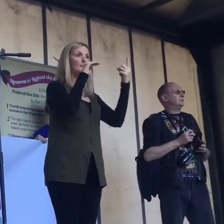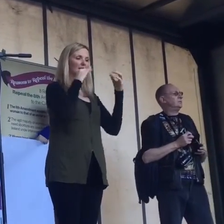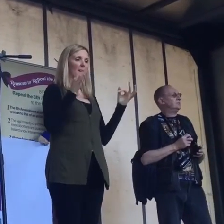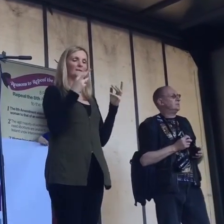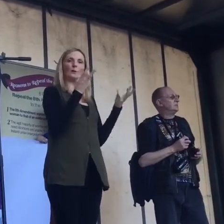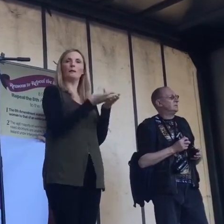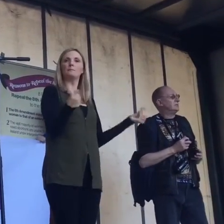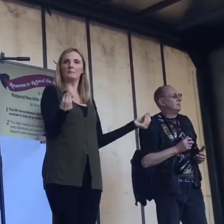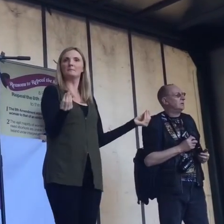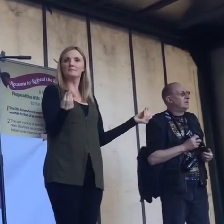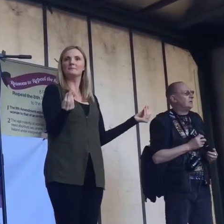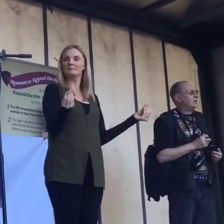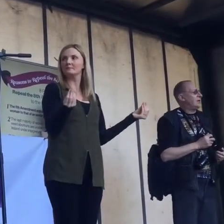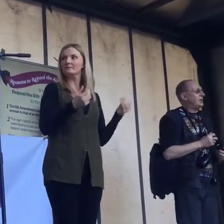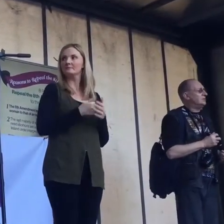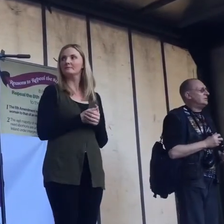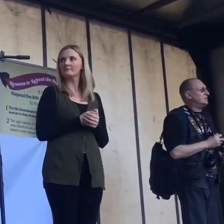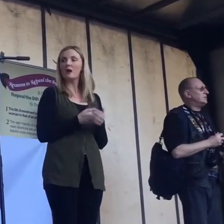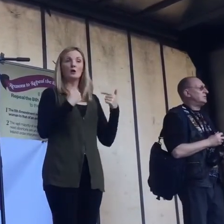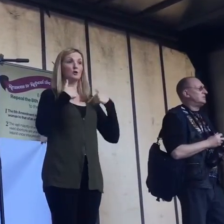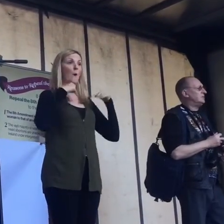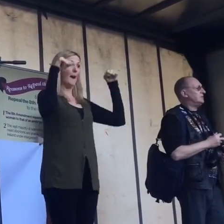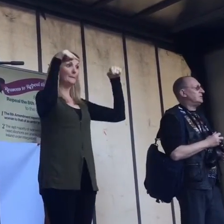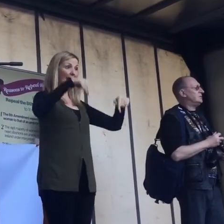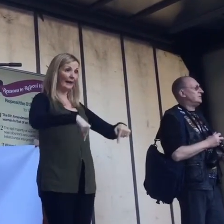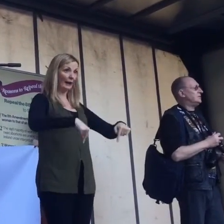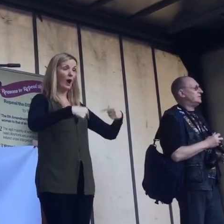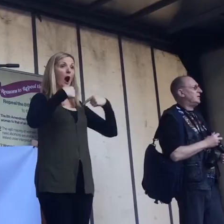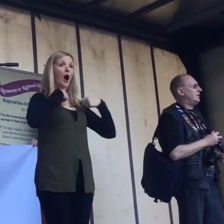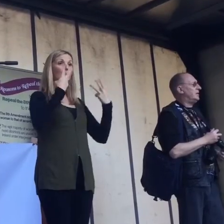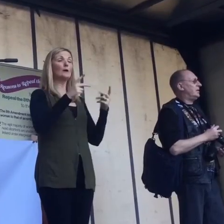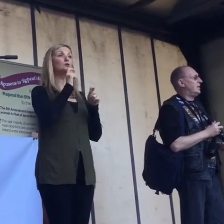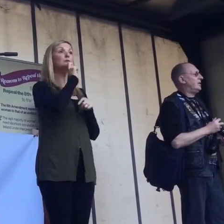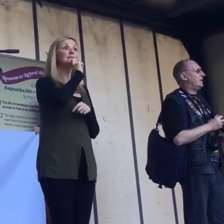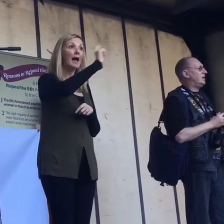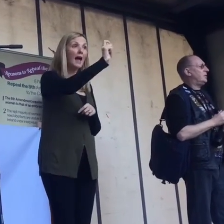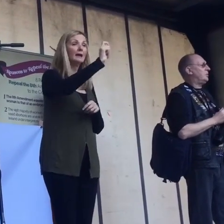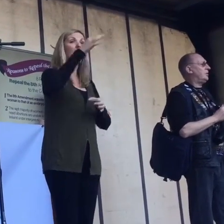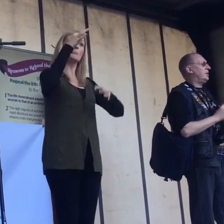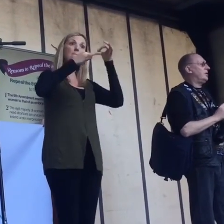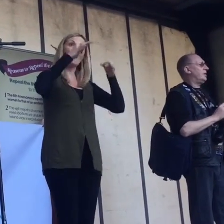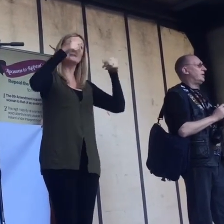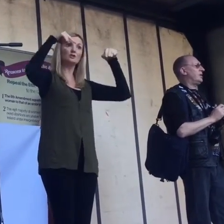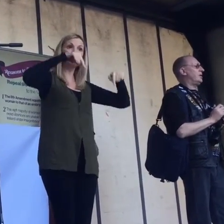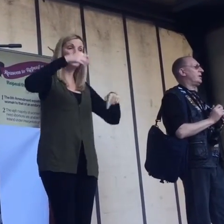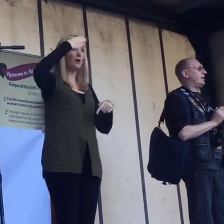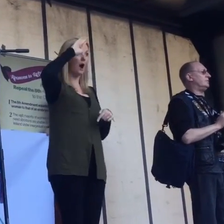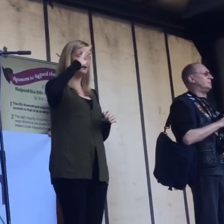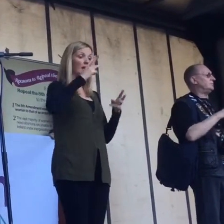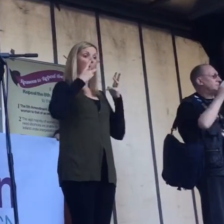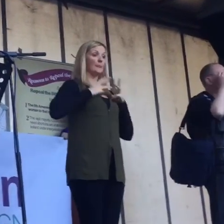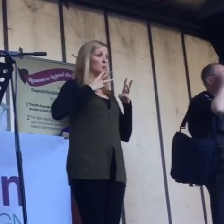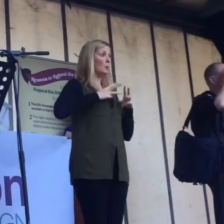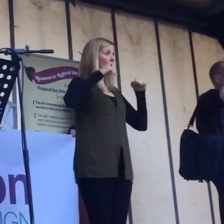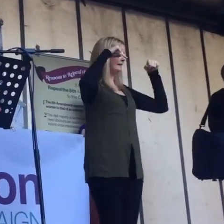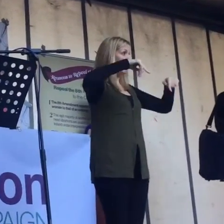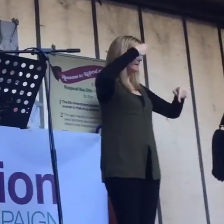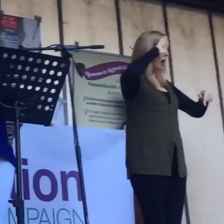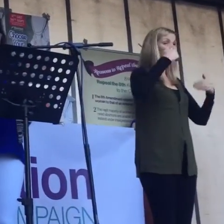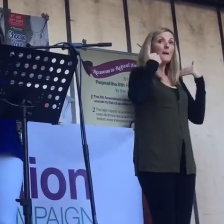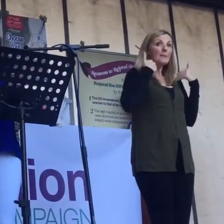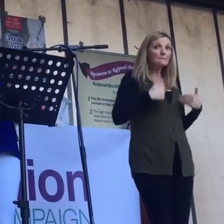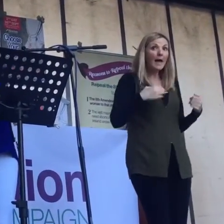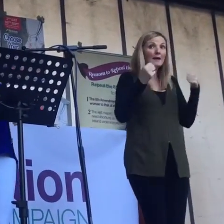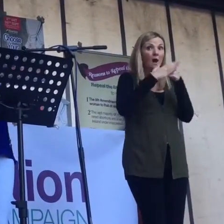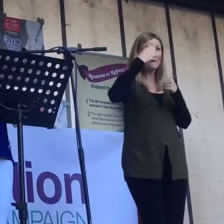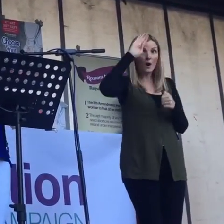fear So I'm right here Telling all the politicians of Ireland That women of Ireland Men of